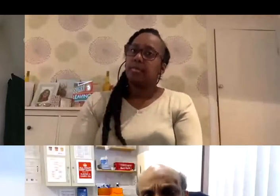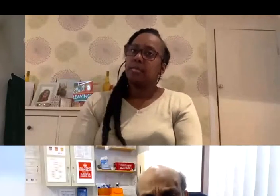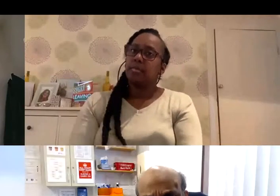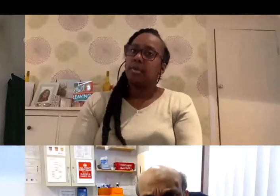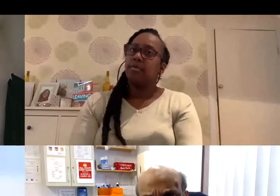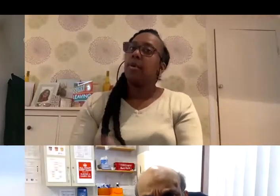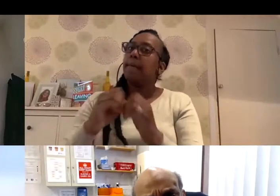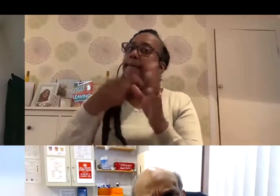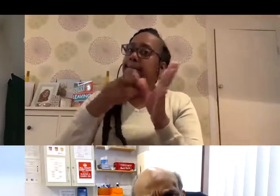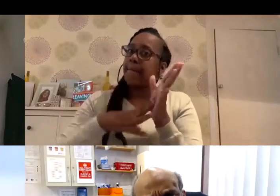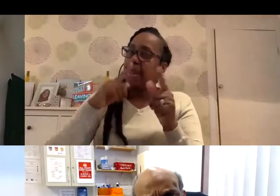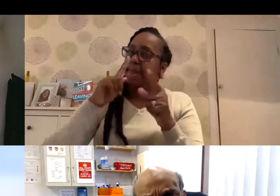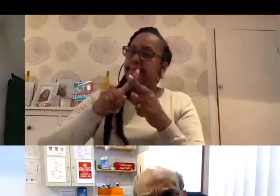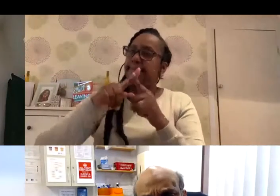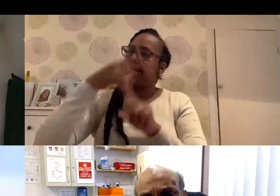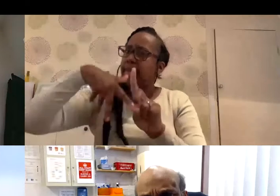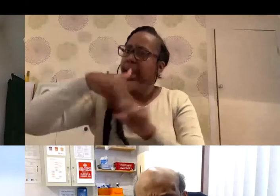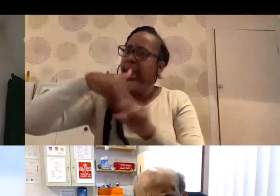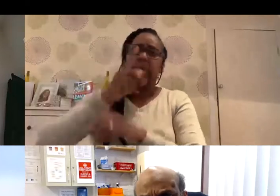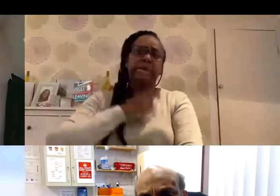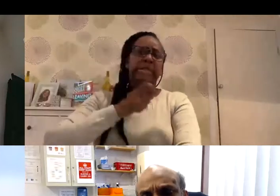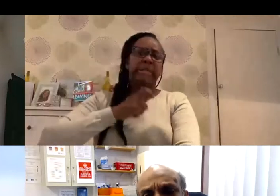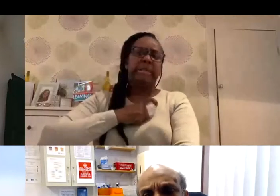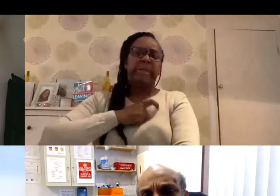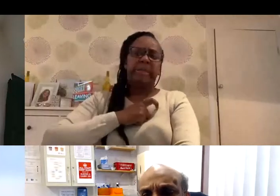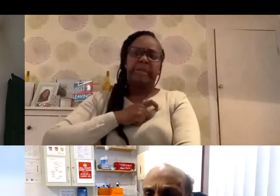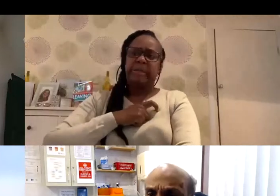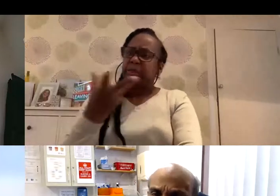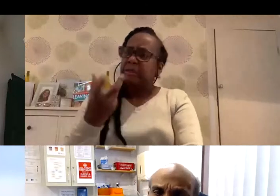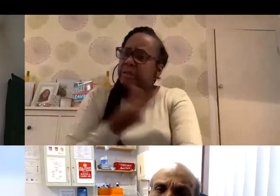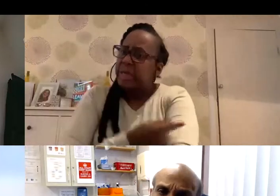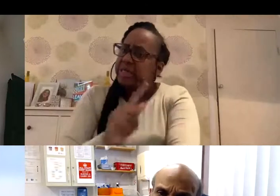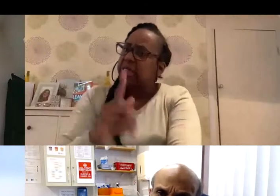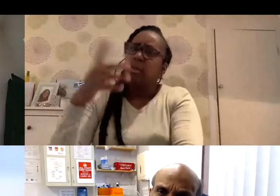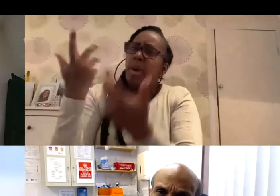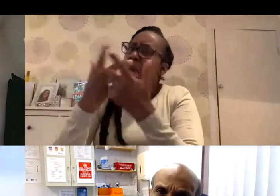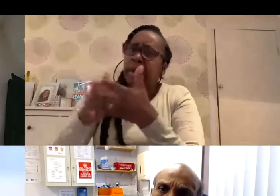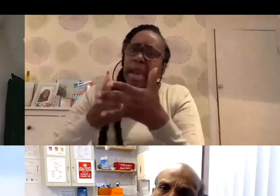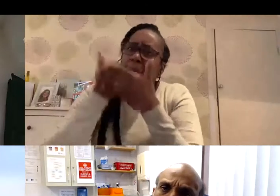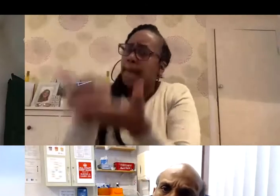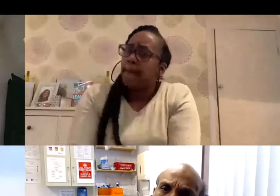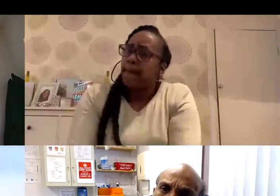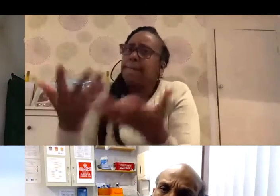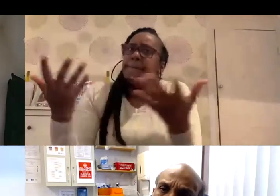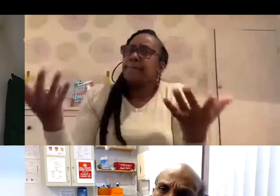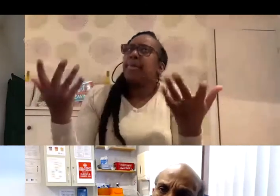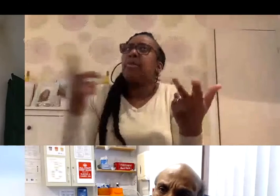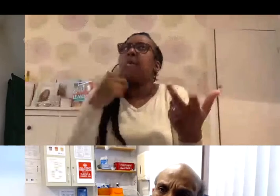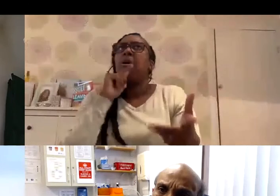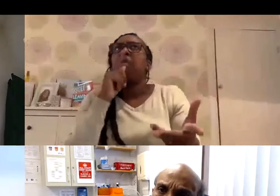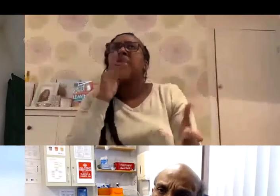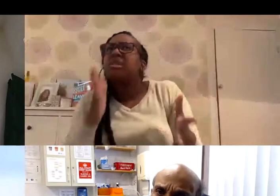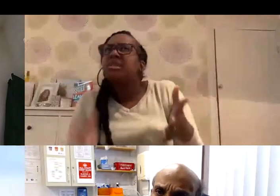are very nervous about receiving the vaccine. What advice can I give them? And are there any known side